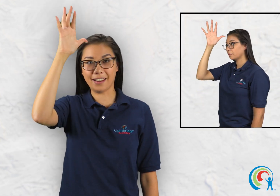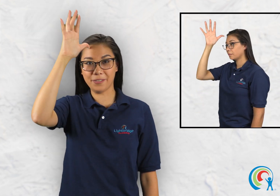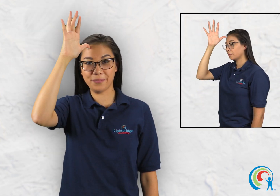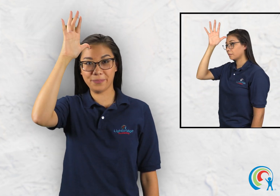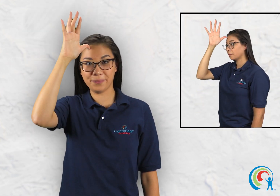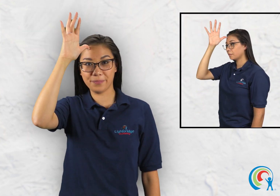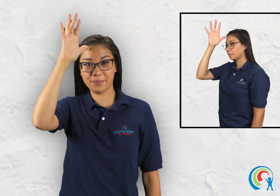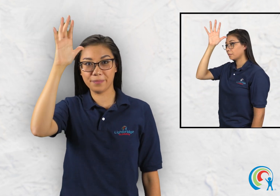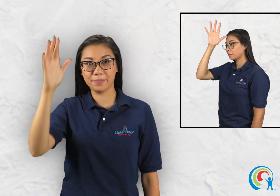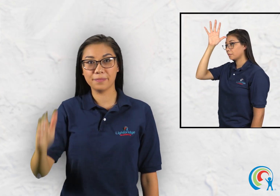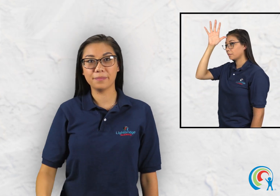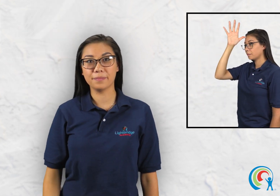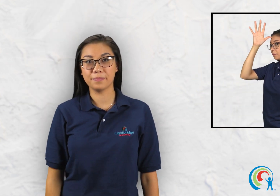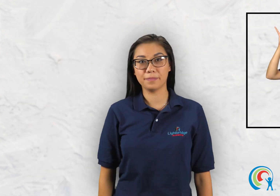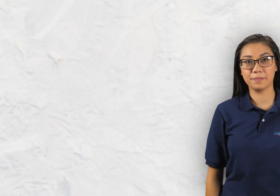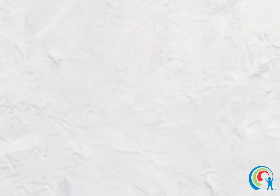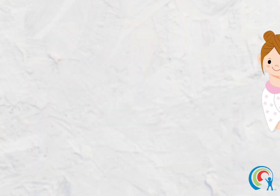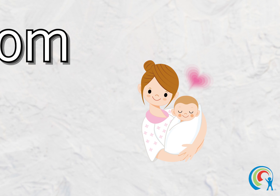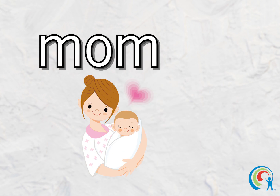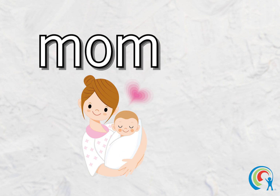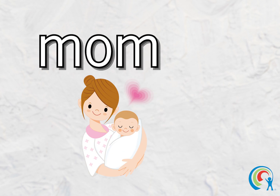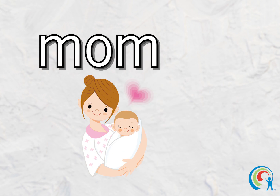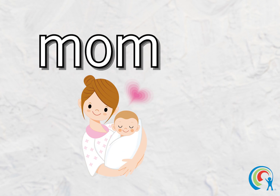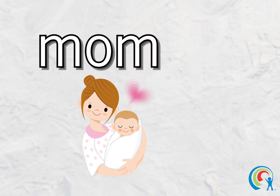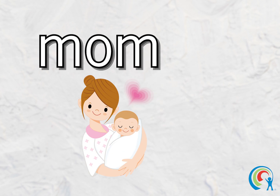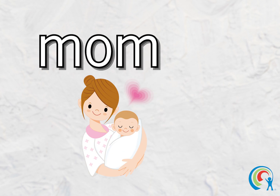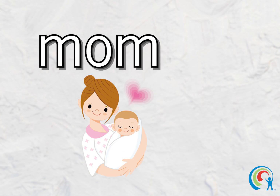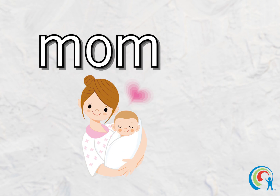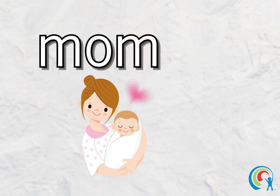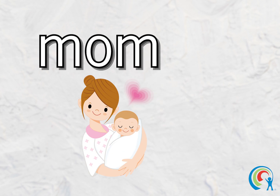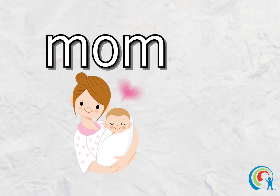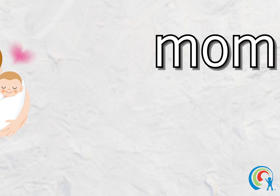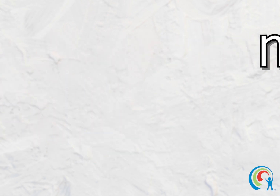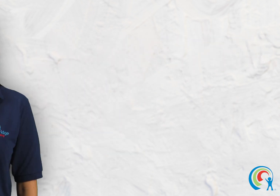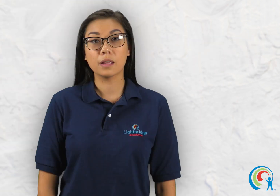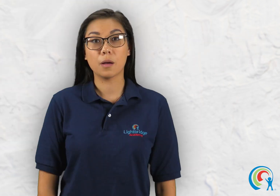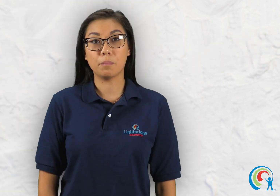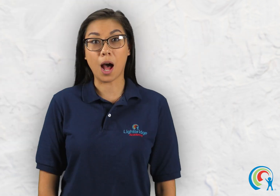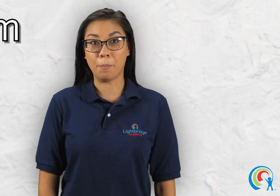mom mom